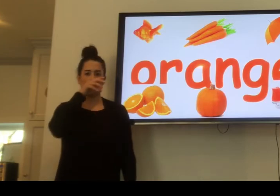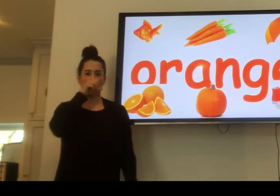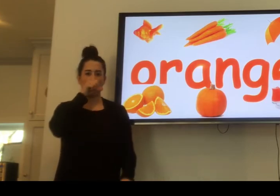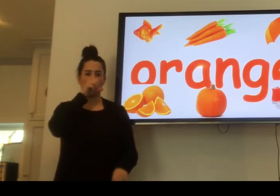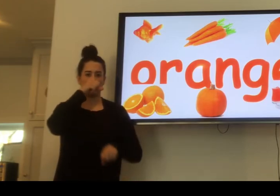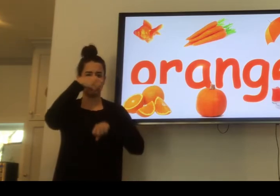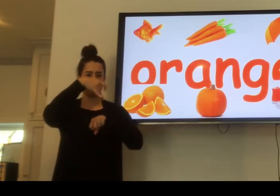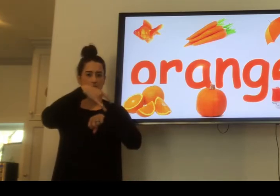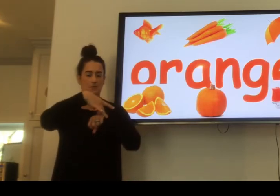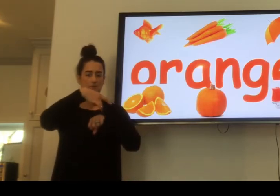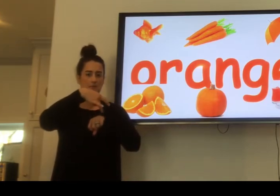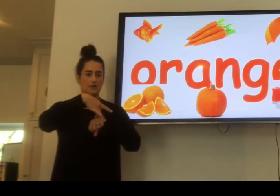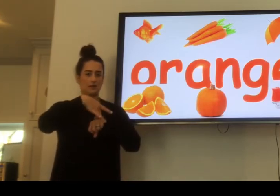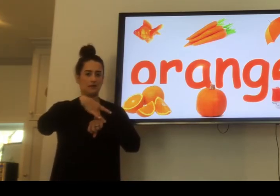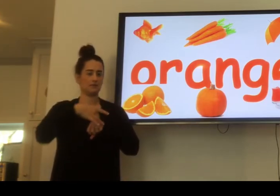An orange pumpkin.